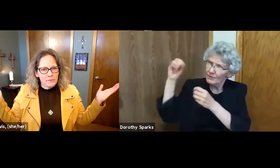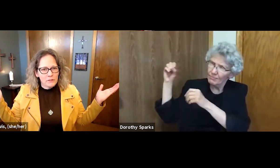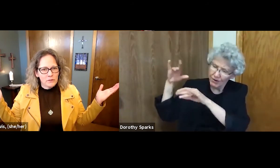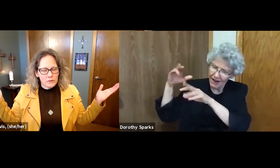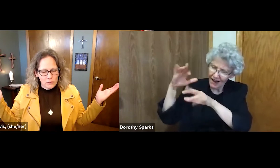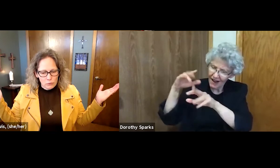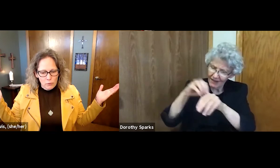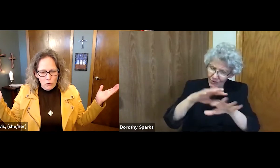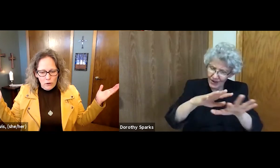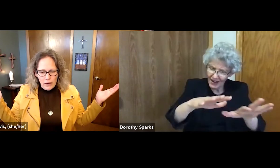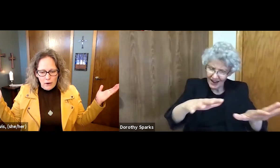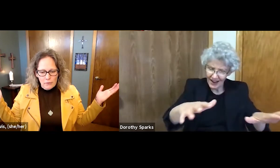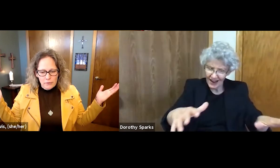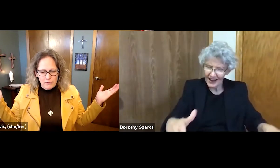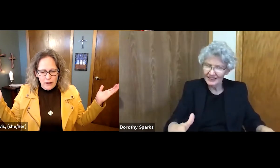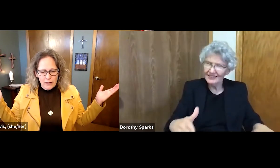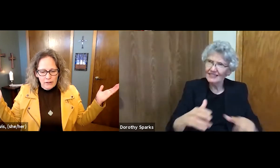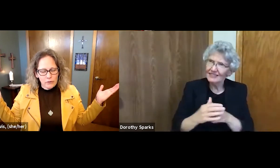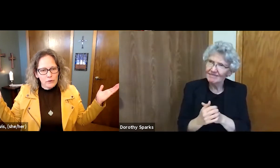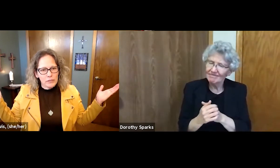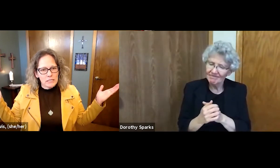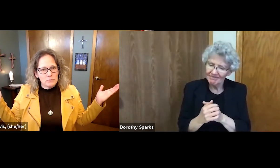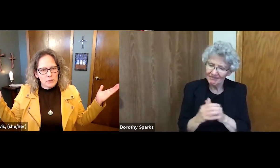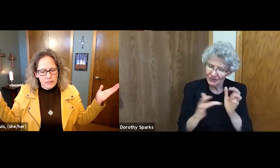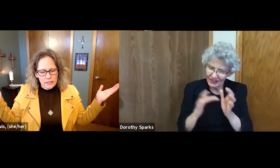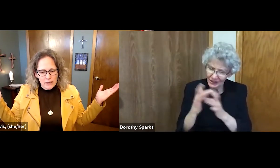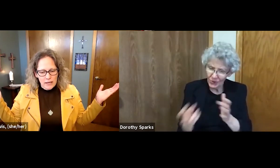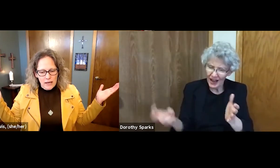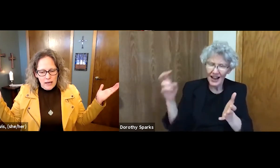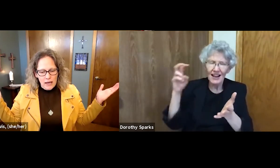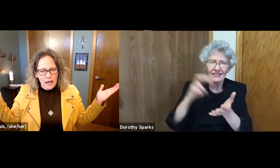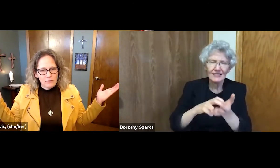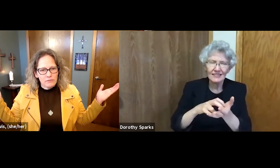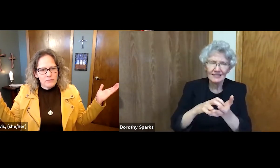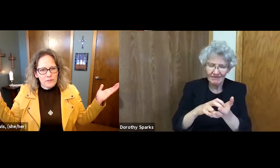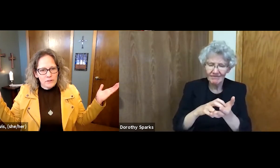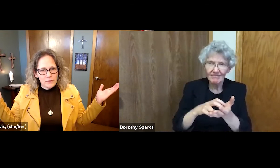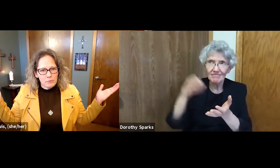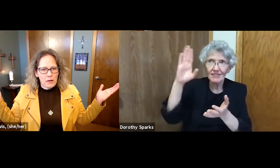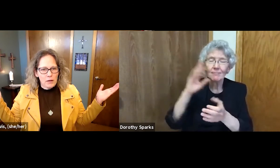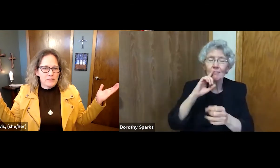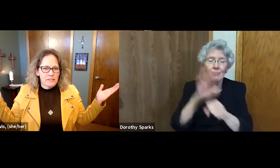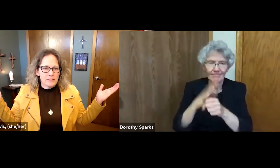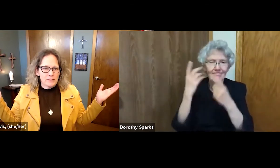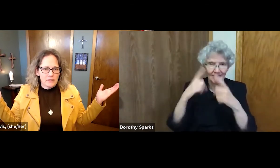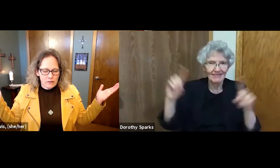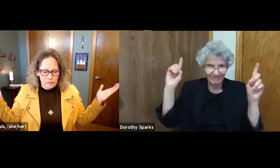You pour out the fire of your Holy Spirit and fulfill the promises of